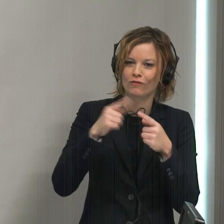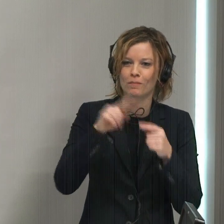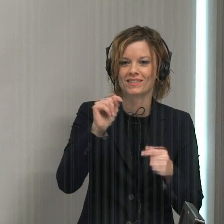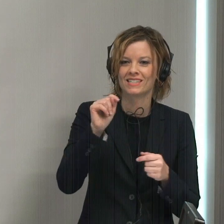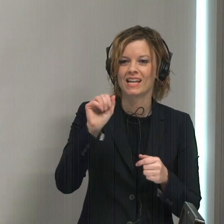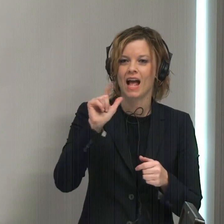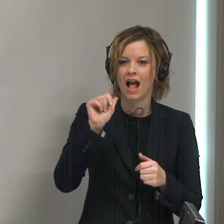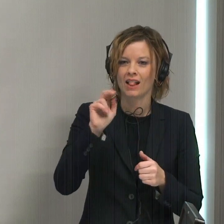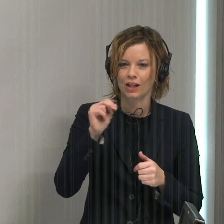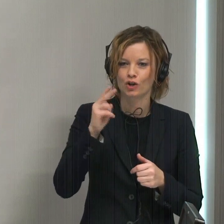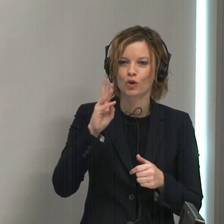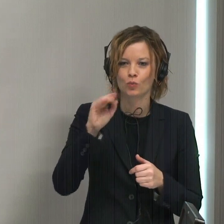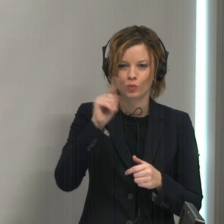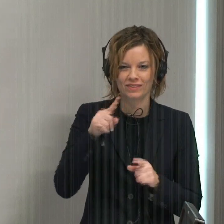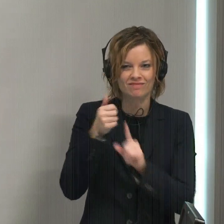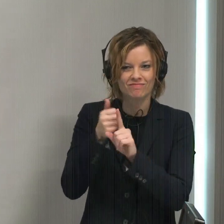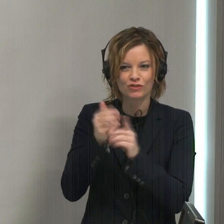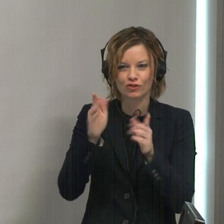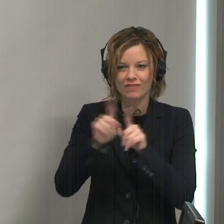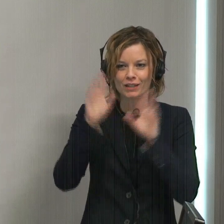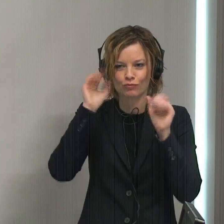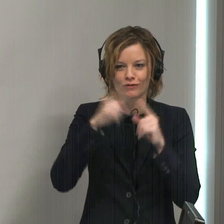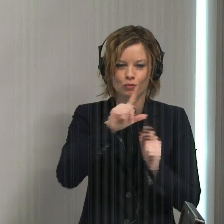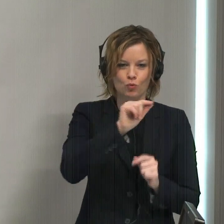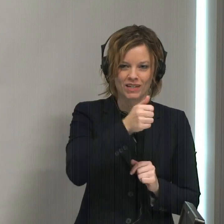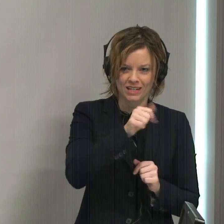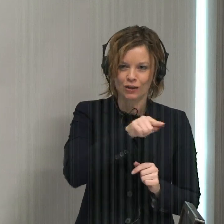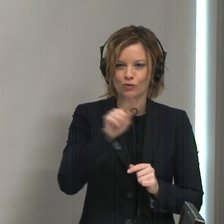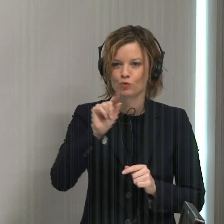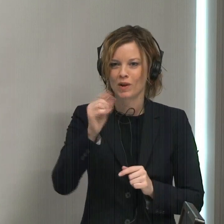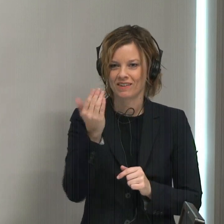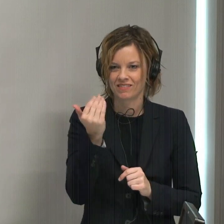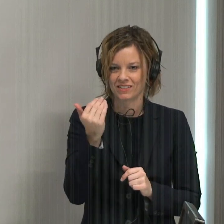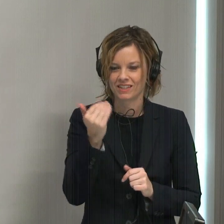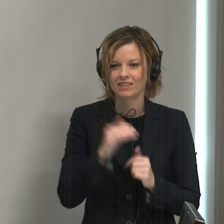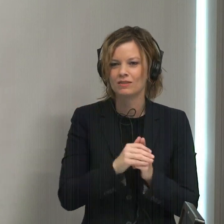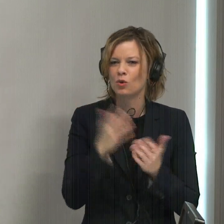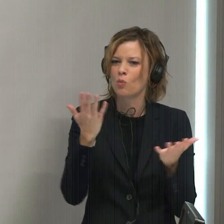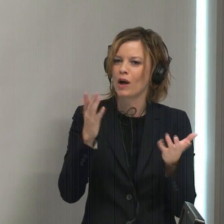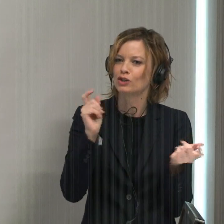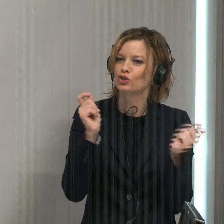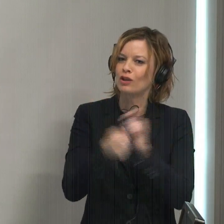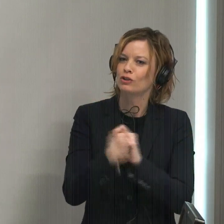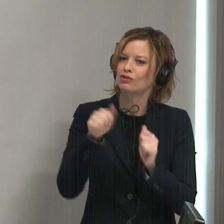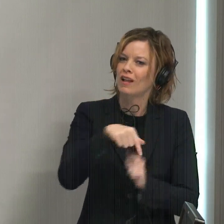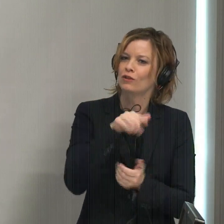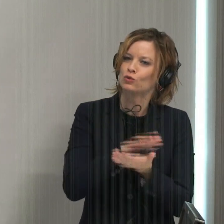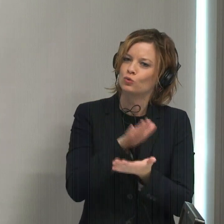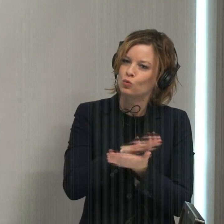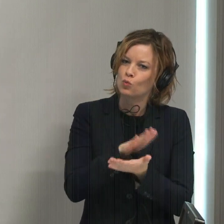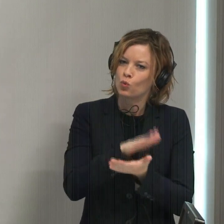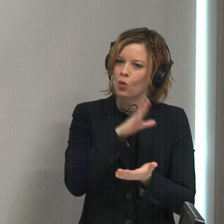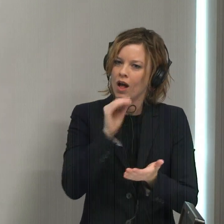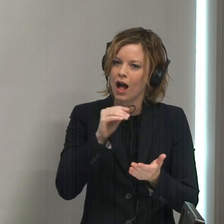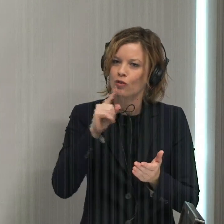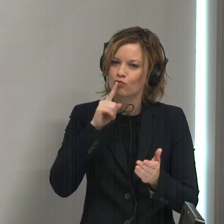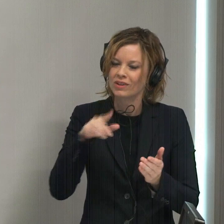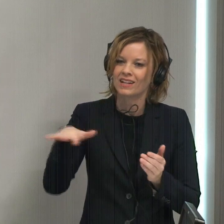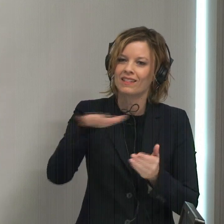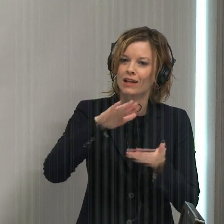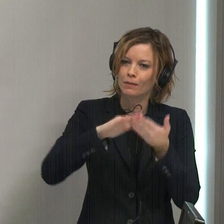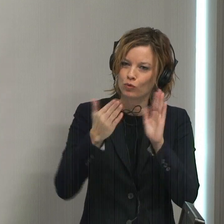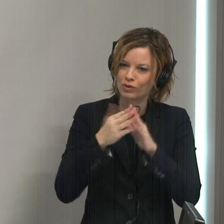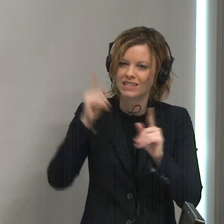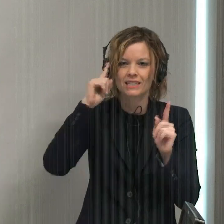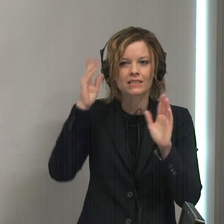Hurwitz, who served as president from 2010 to 2015. What changes can the school and the surrounding community